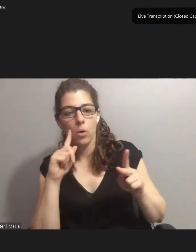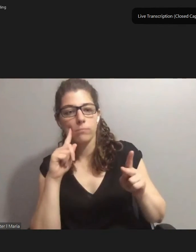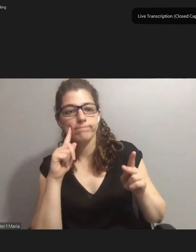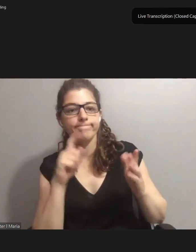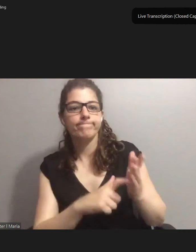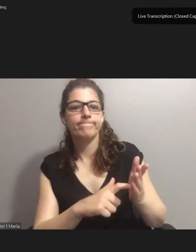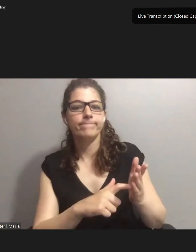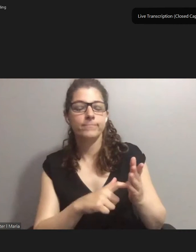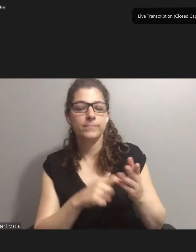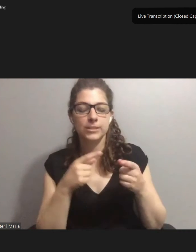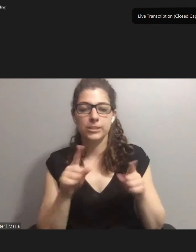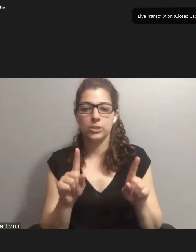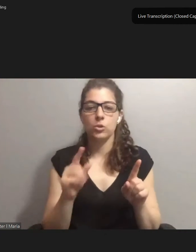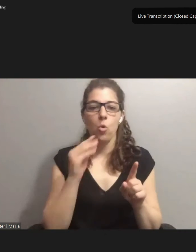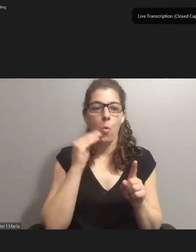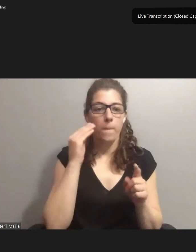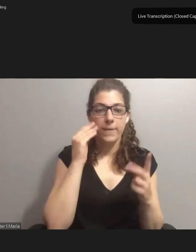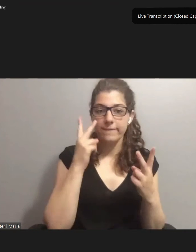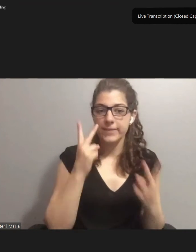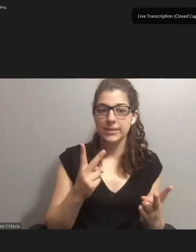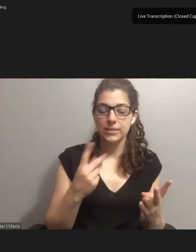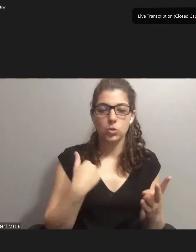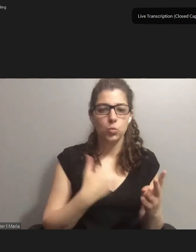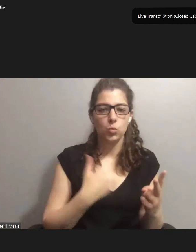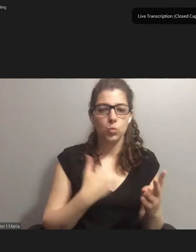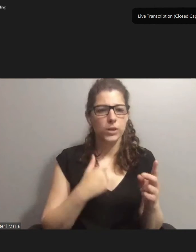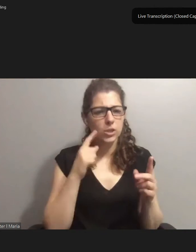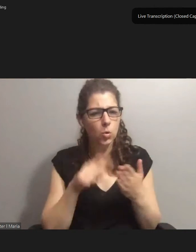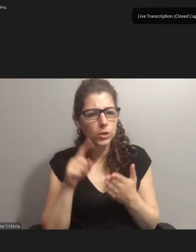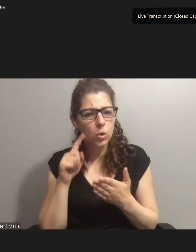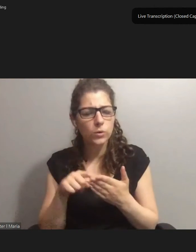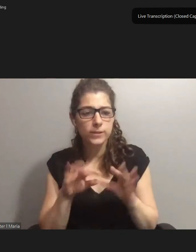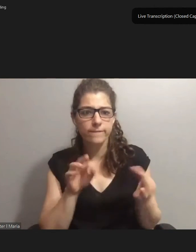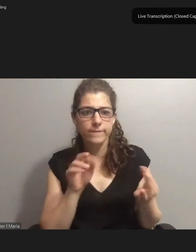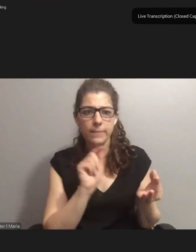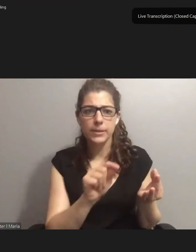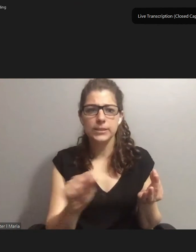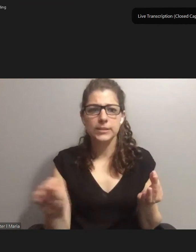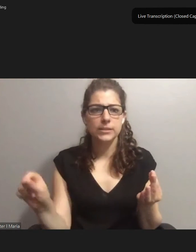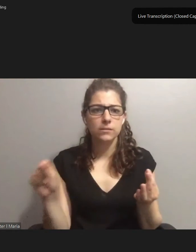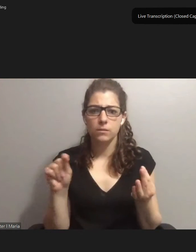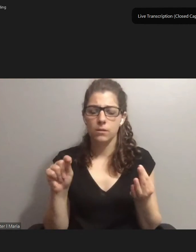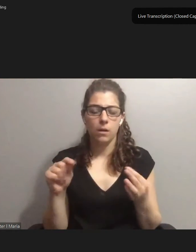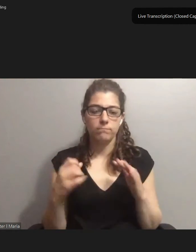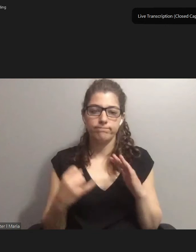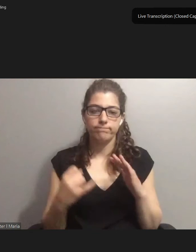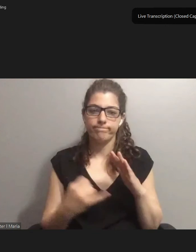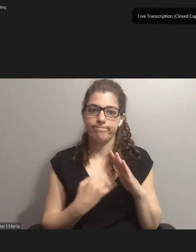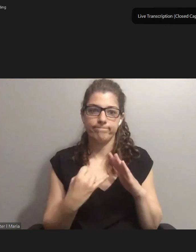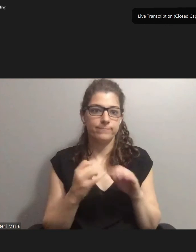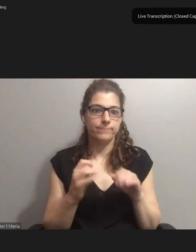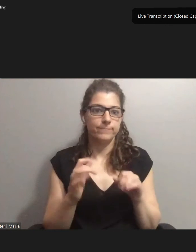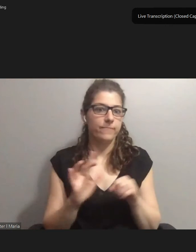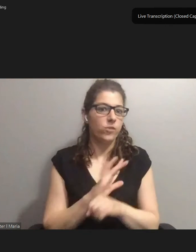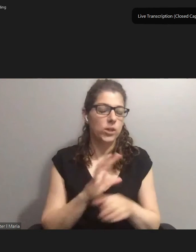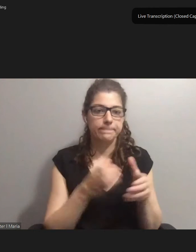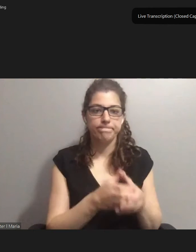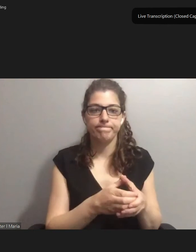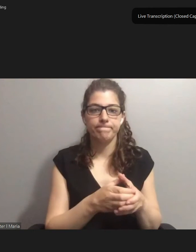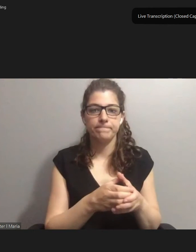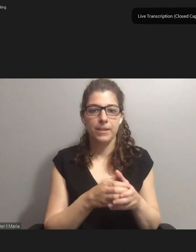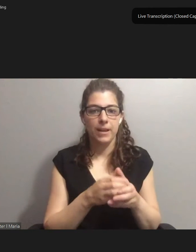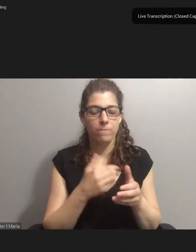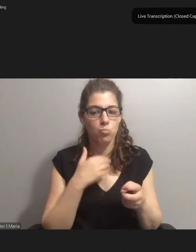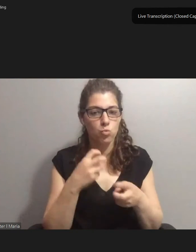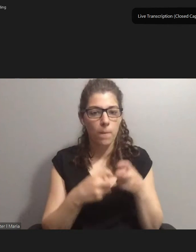During the home visits, we noticed that these families were completely isolated, had health problems